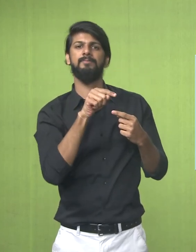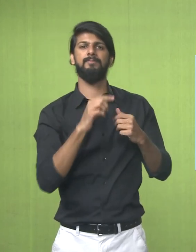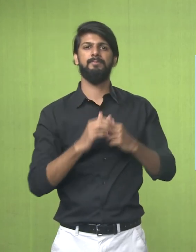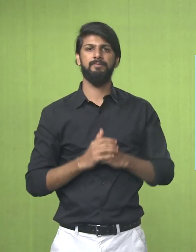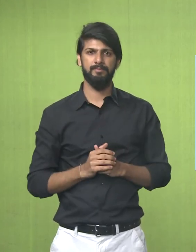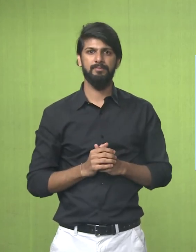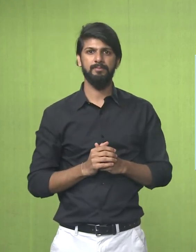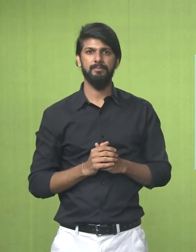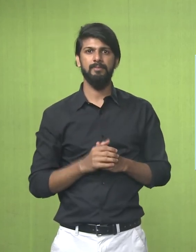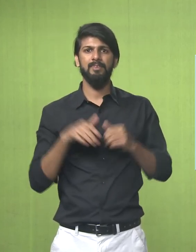Both The Jars